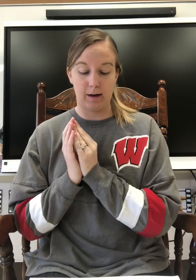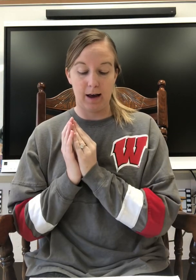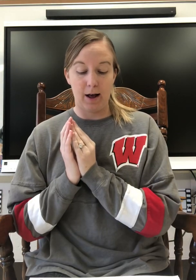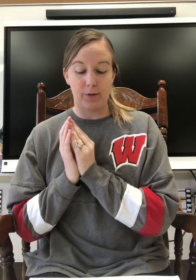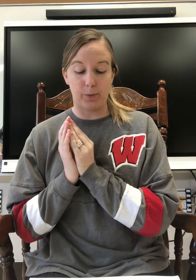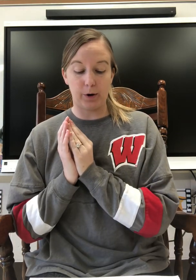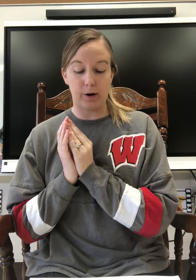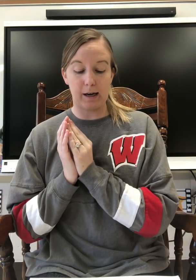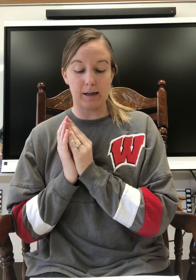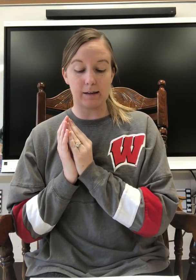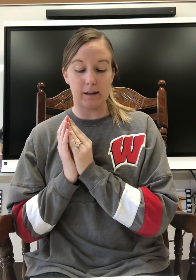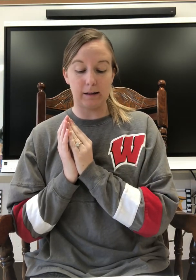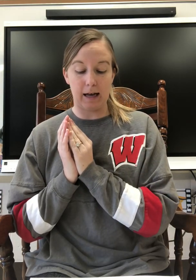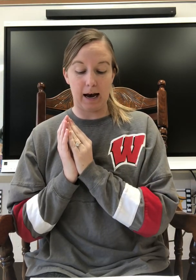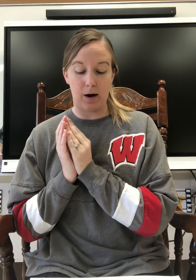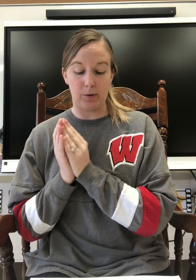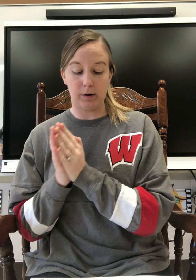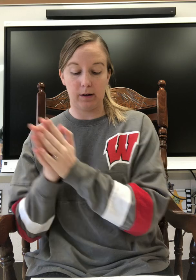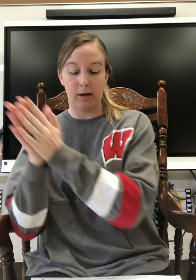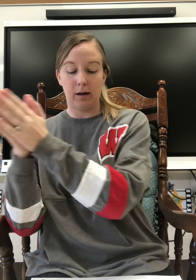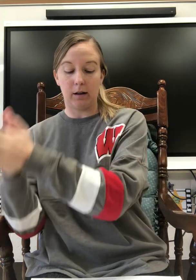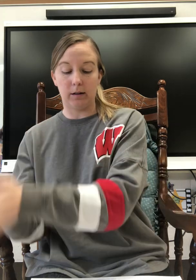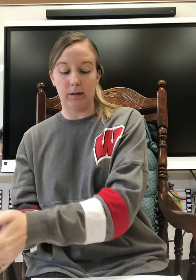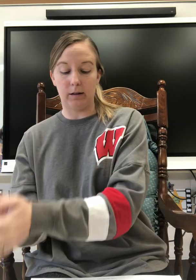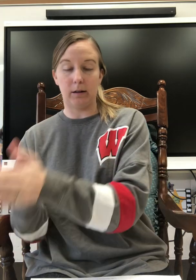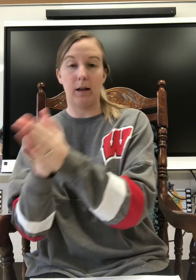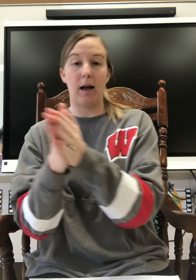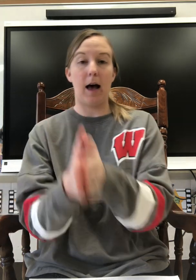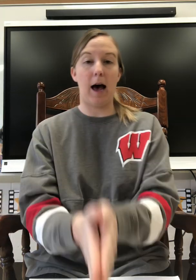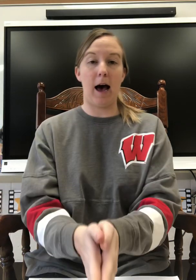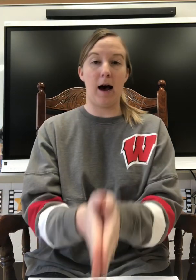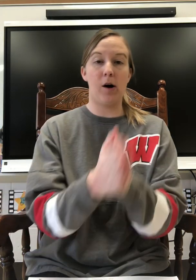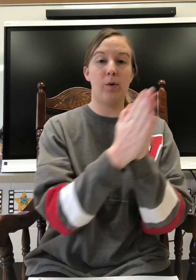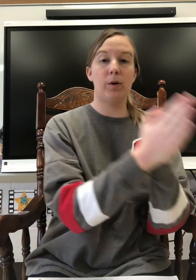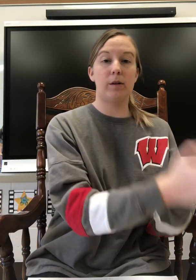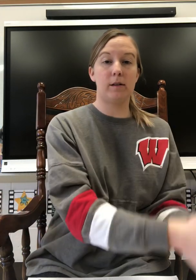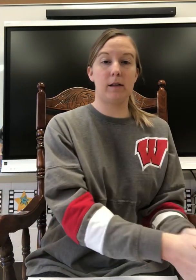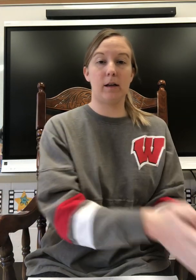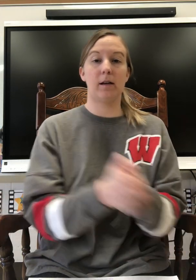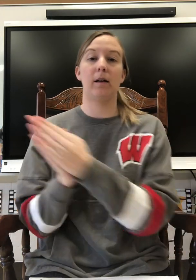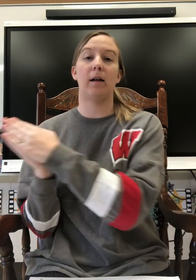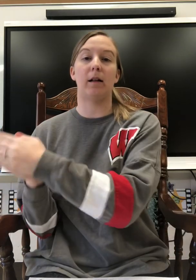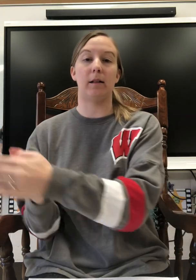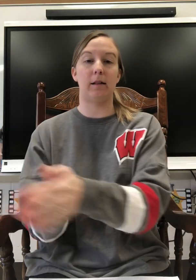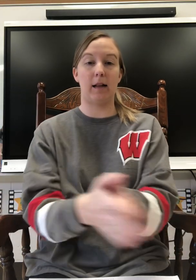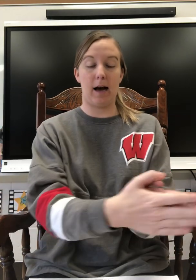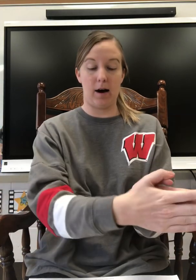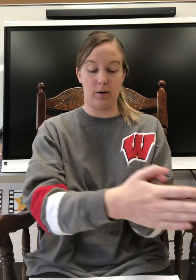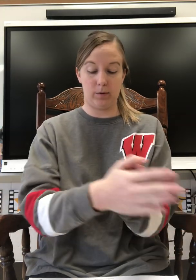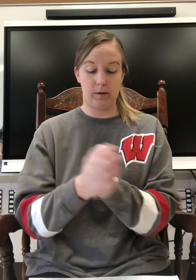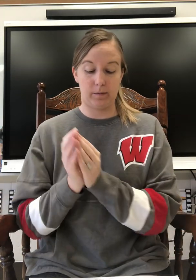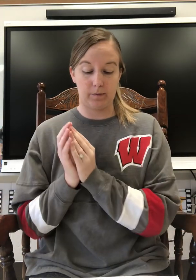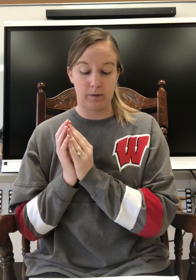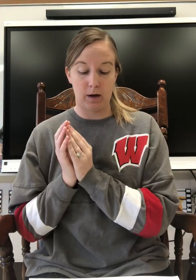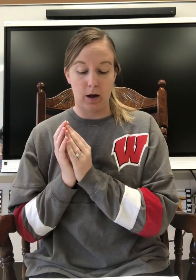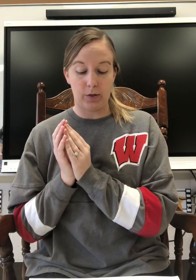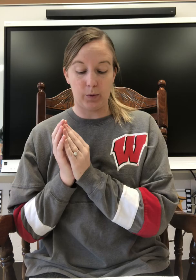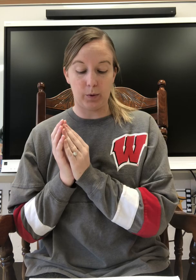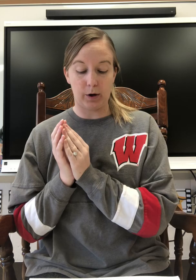The word is loud. L, ow, d, loud. The word